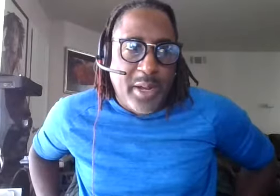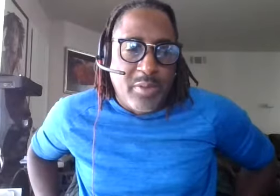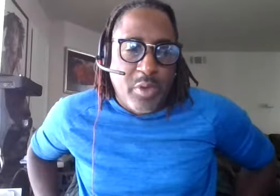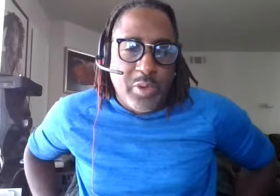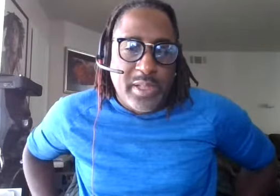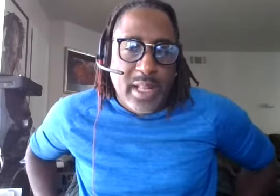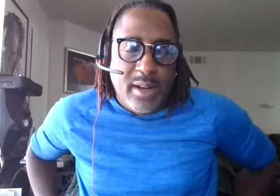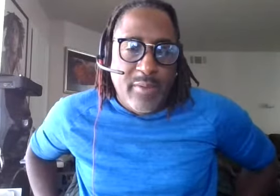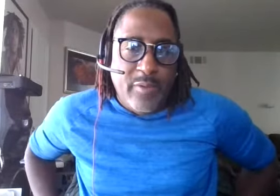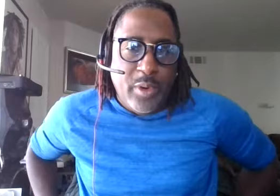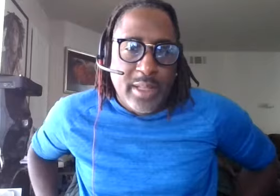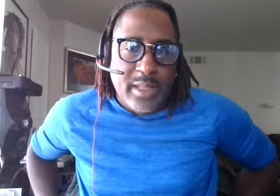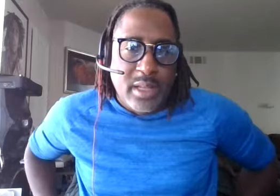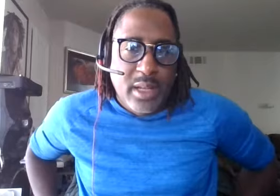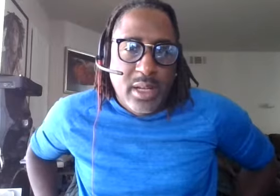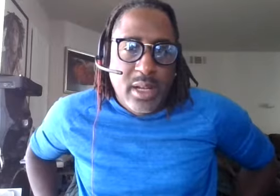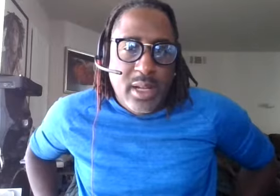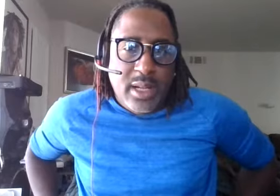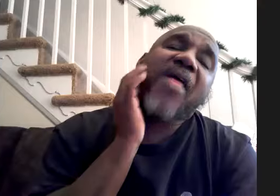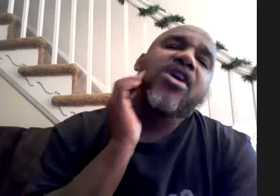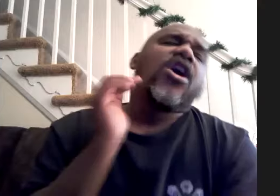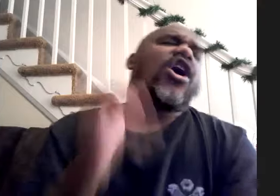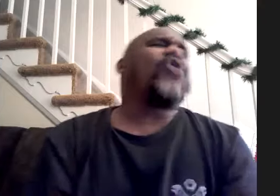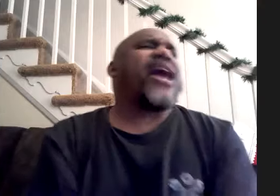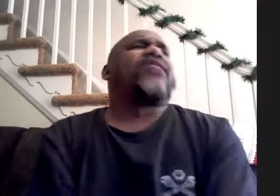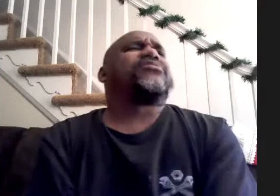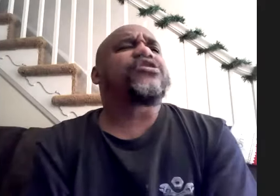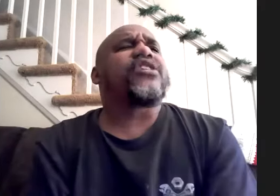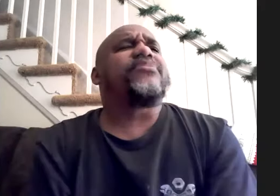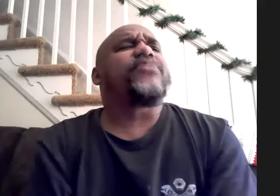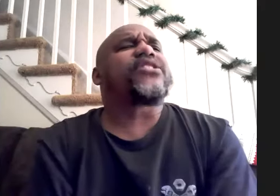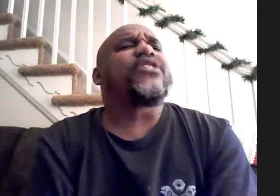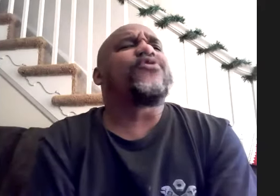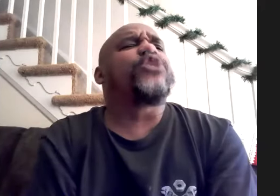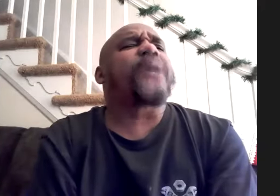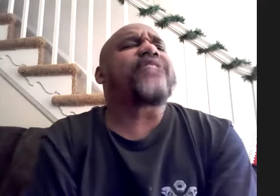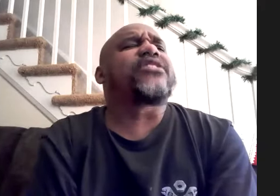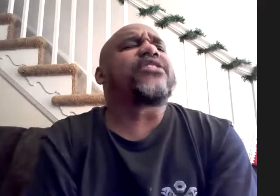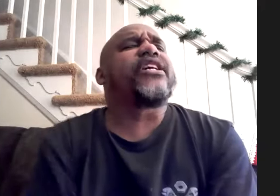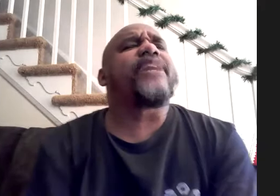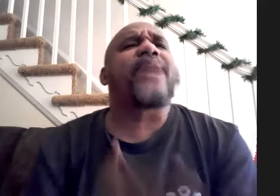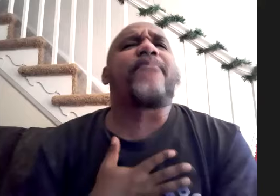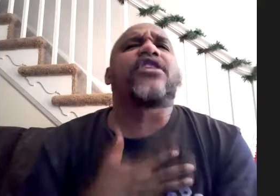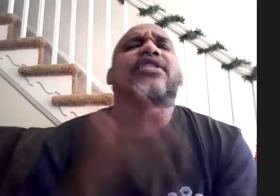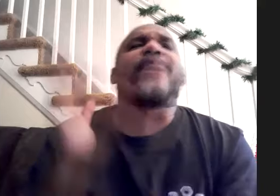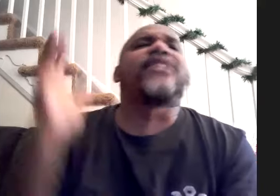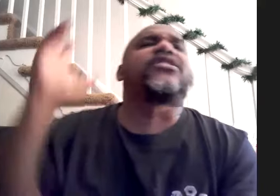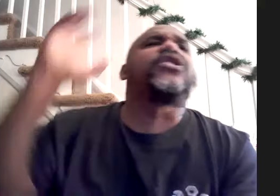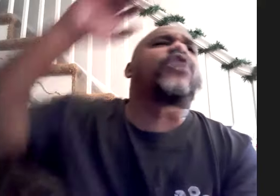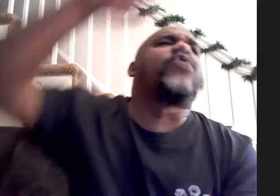about the roots and their influence and you know how how they but see the roots basically in my opinion they basically took what